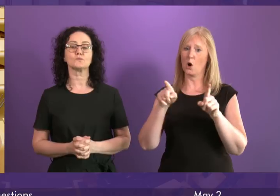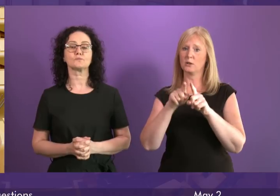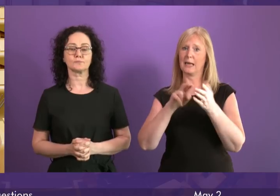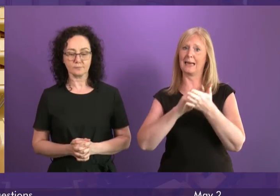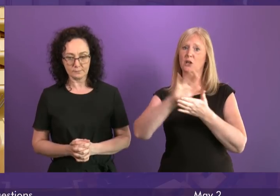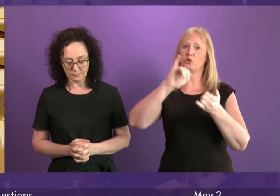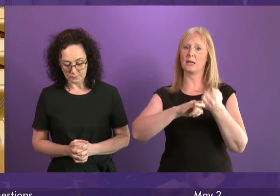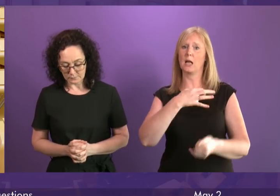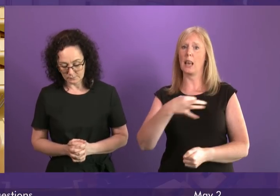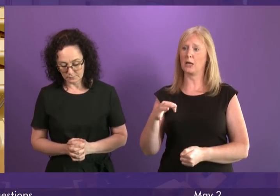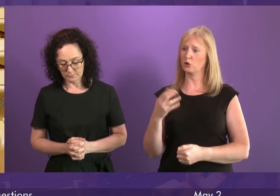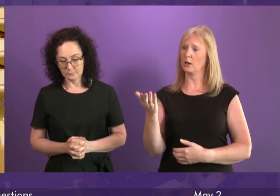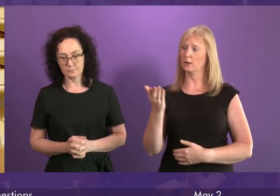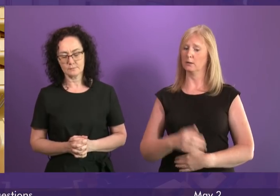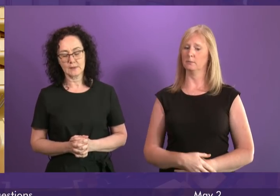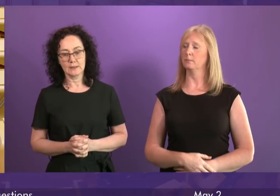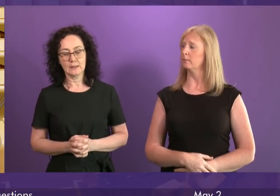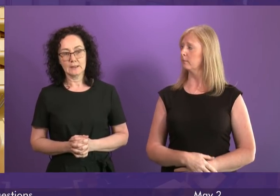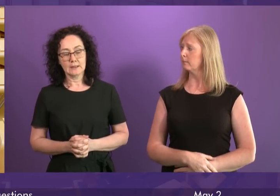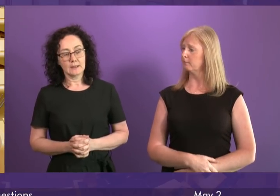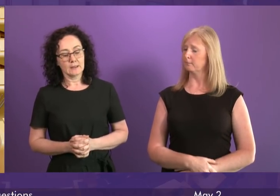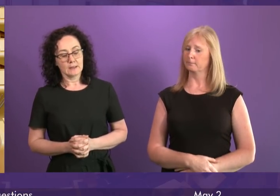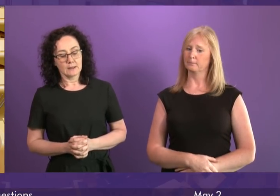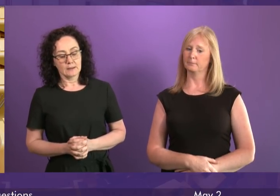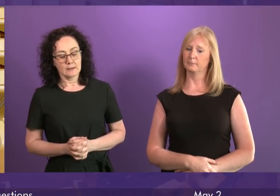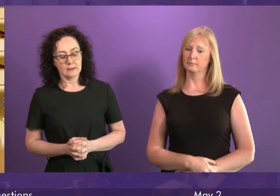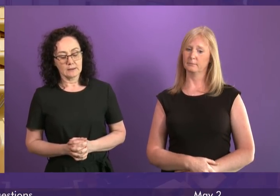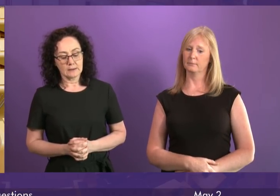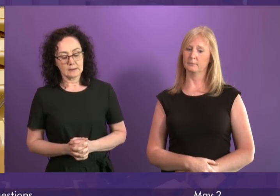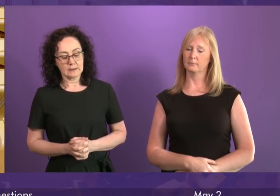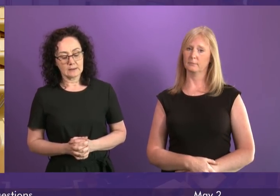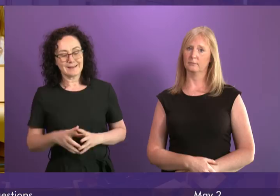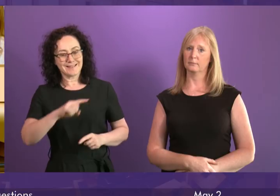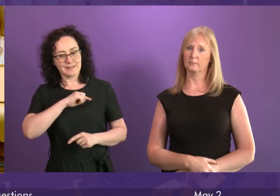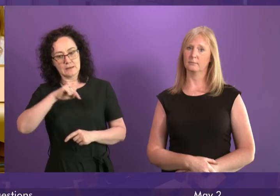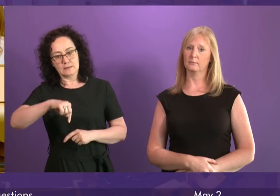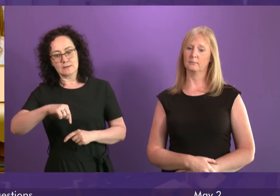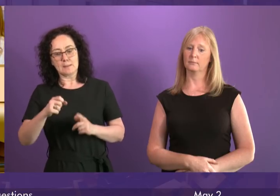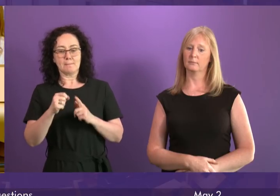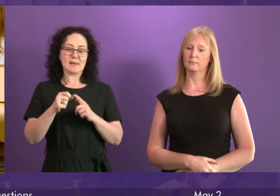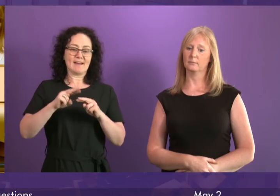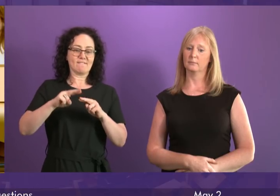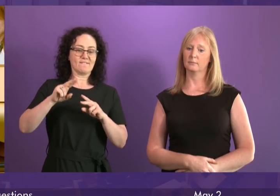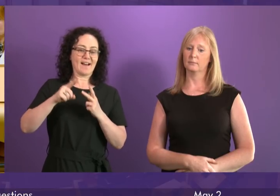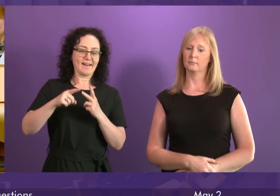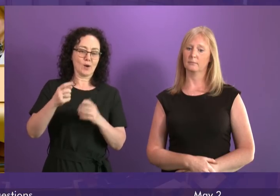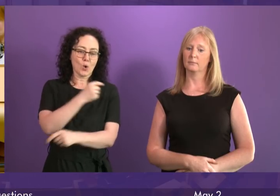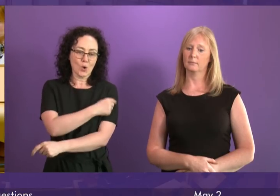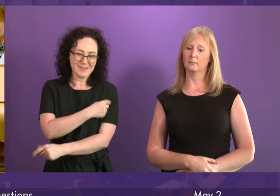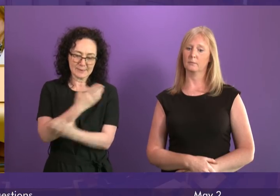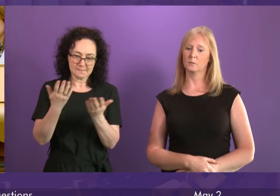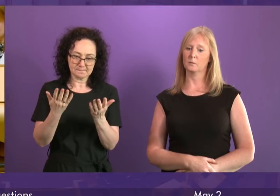First Minister. Well, because this is a PFI hospital, a PFI